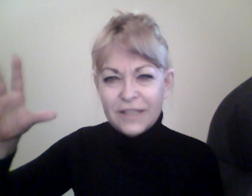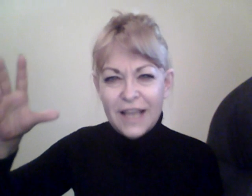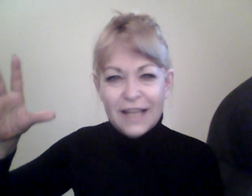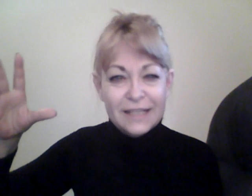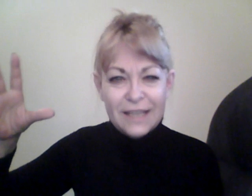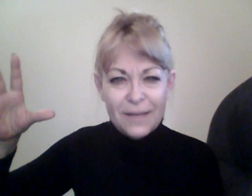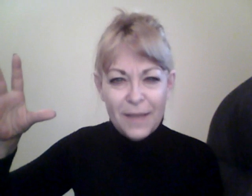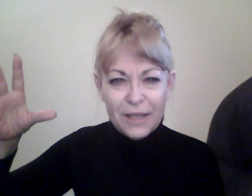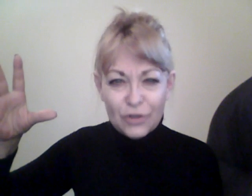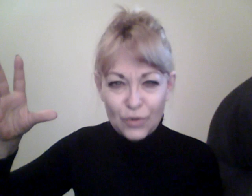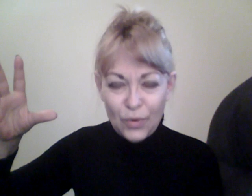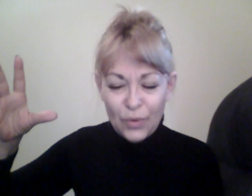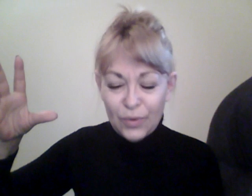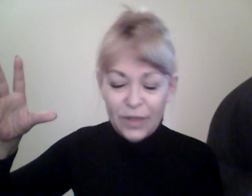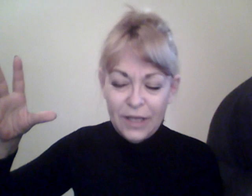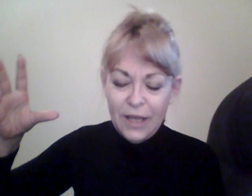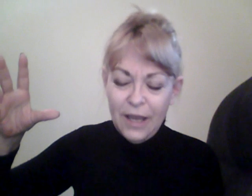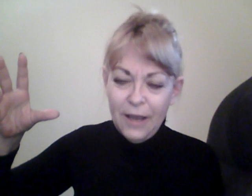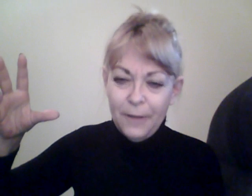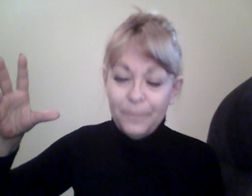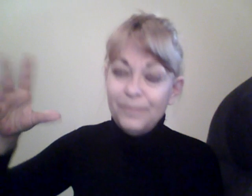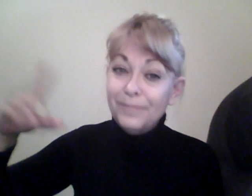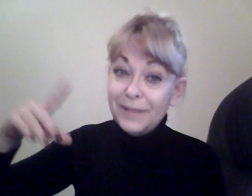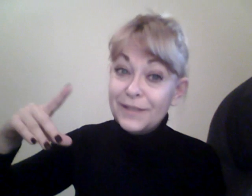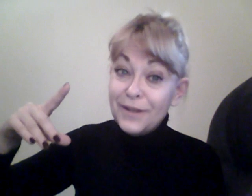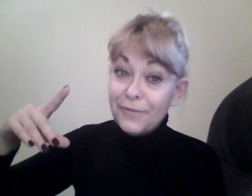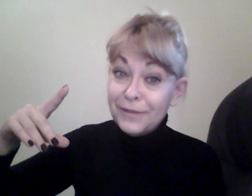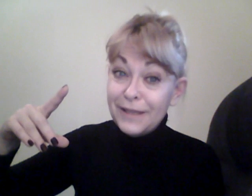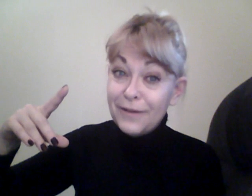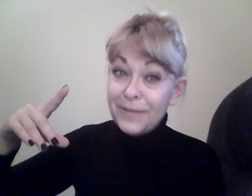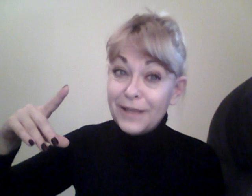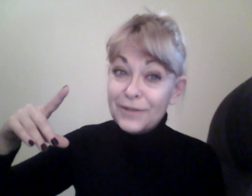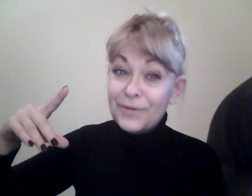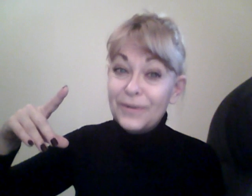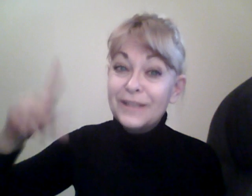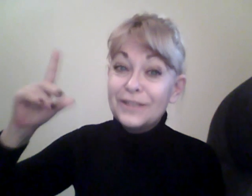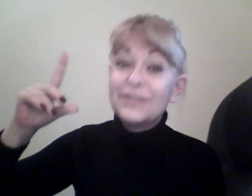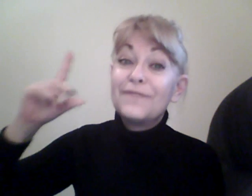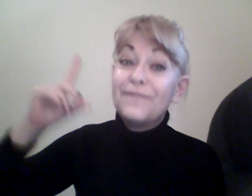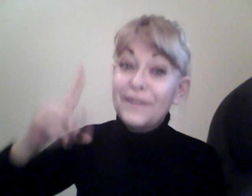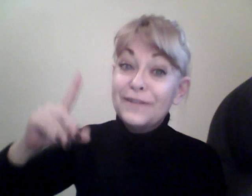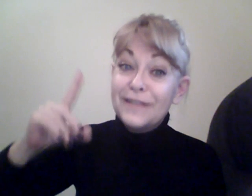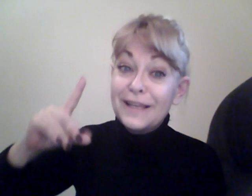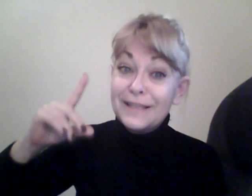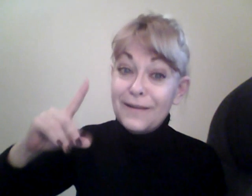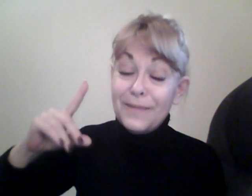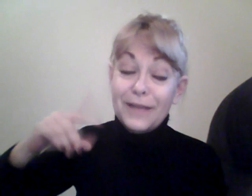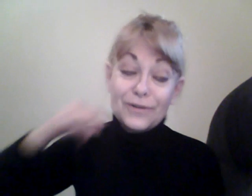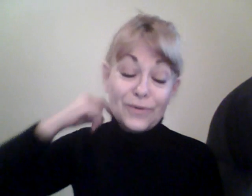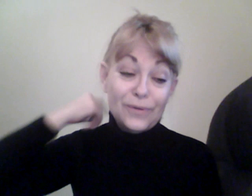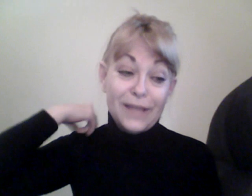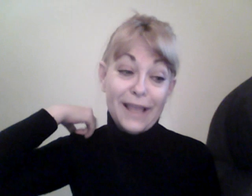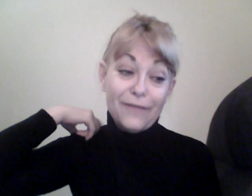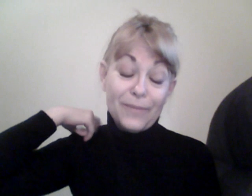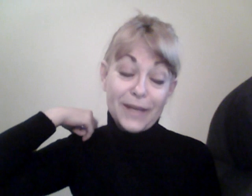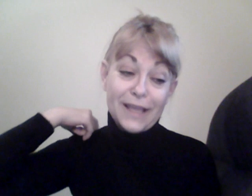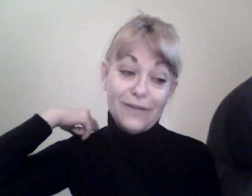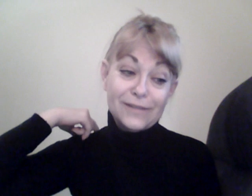are dying. It's out of my control. Um, but it's not really out of my control. It just feels like it's out of my control. Like everybody else.